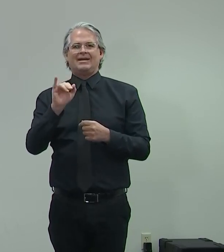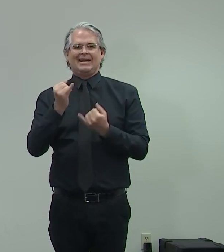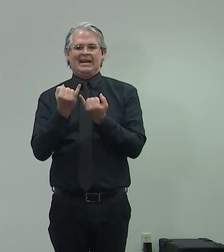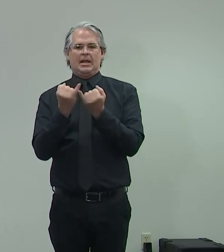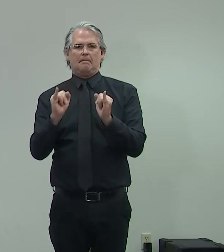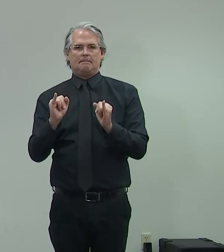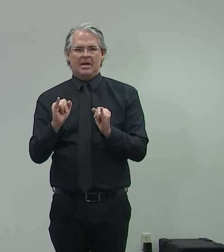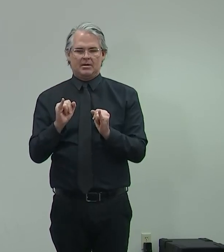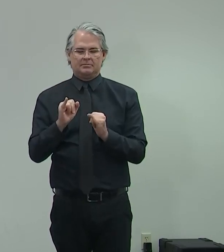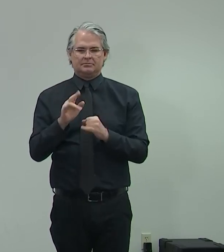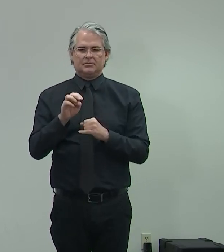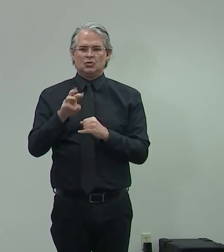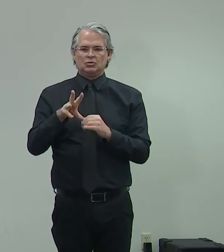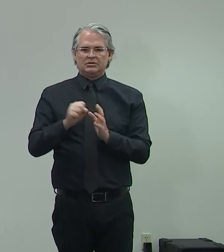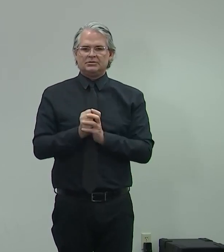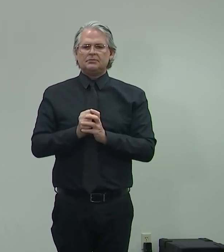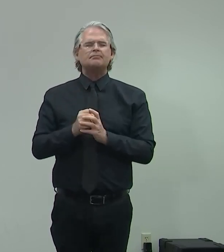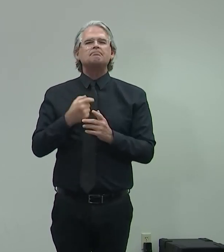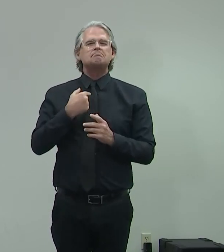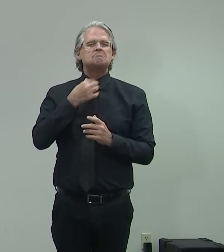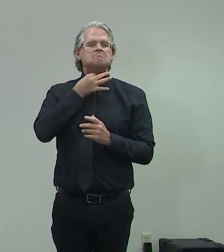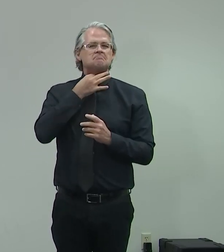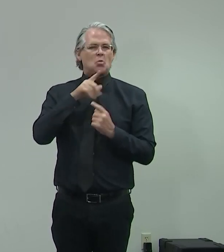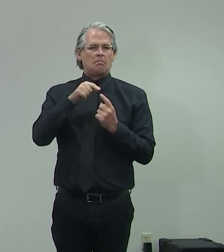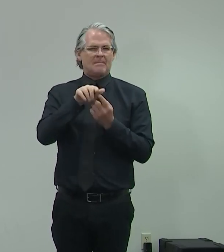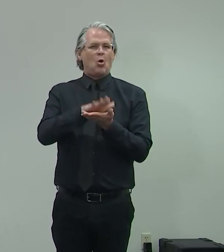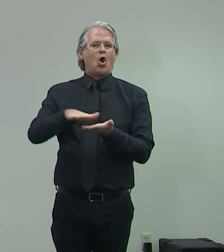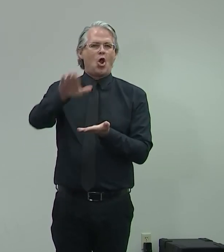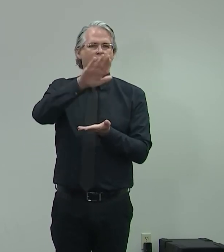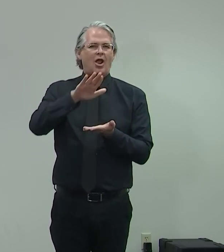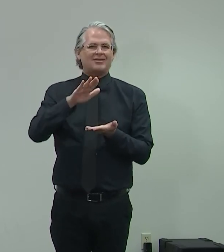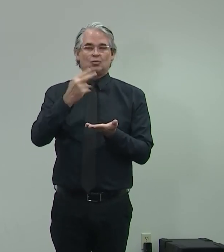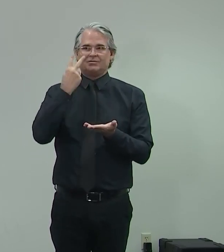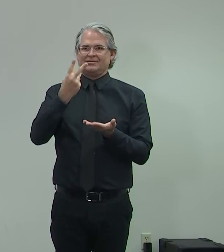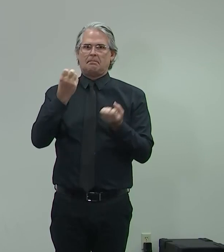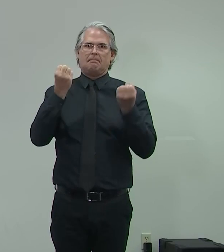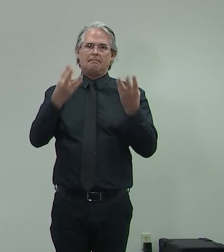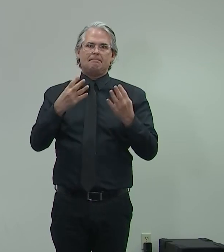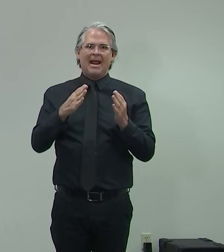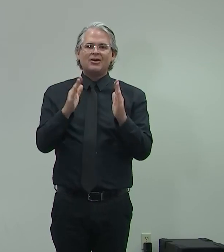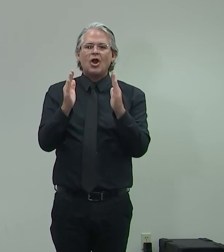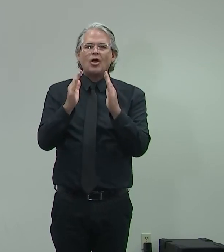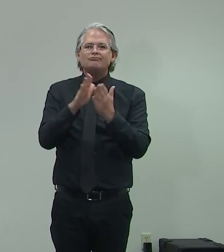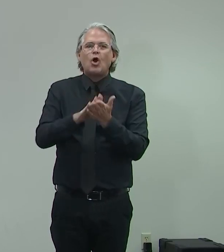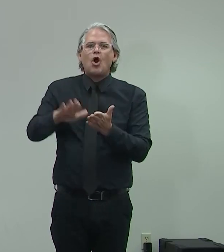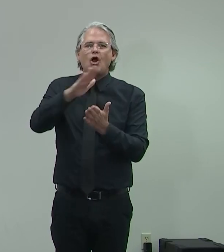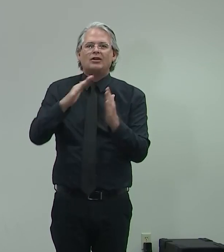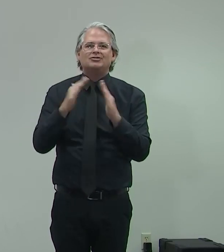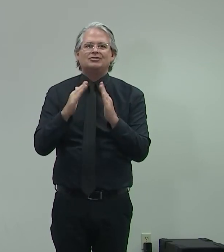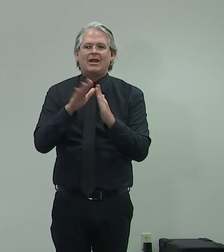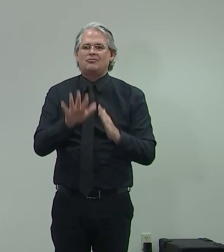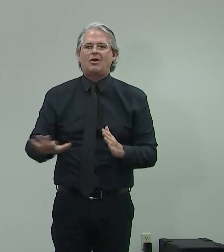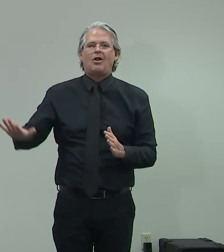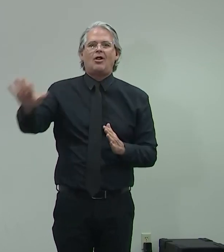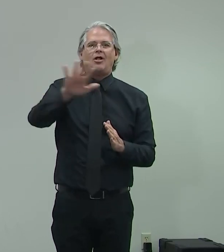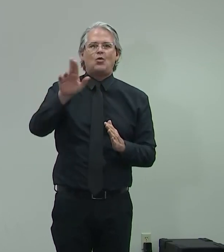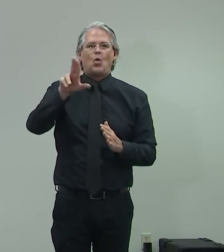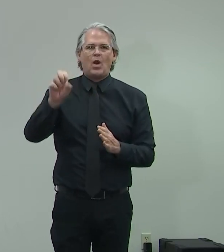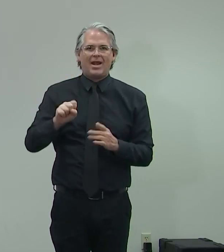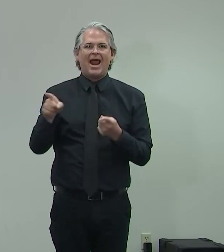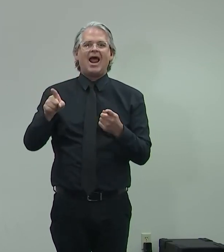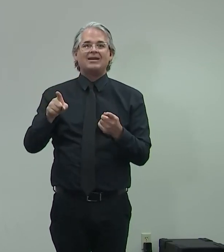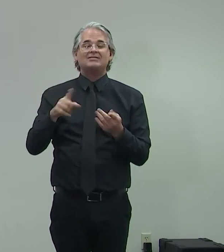and their role in spreading COVID-19. We've seen college towns across the country be affected by students spreading the disease at